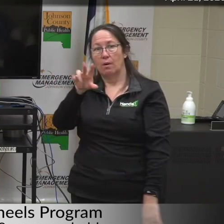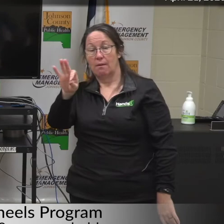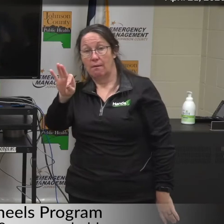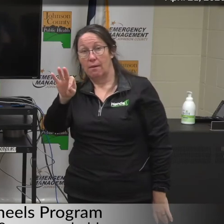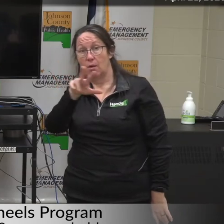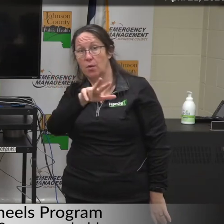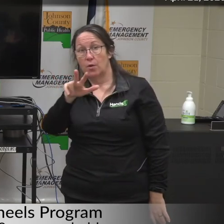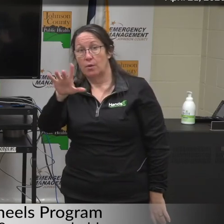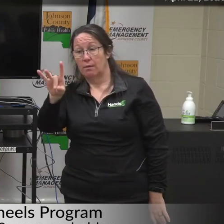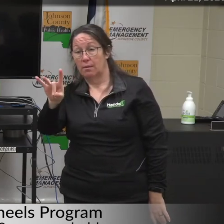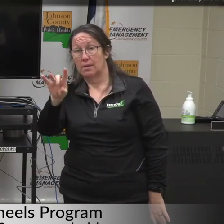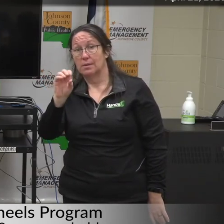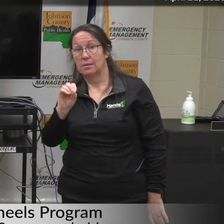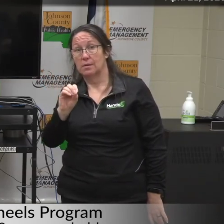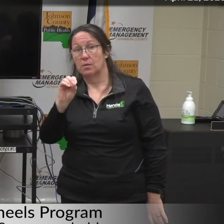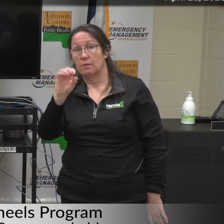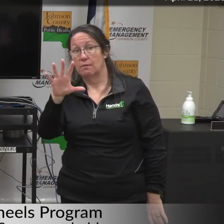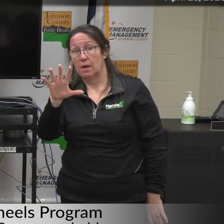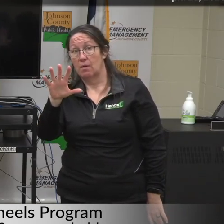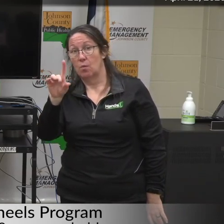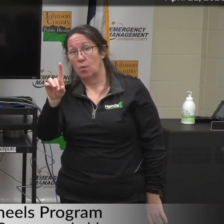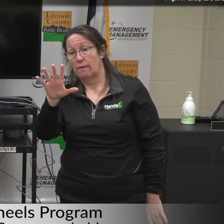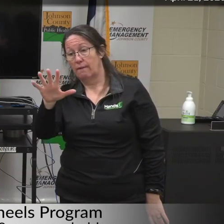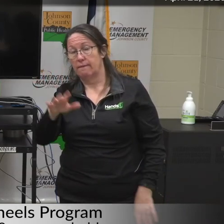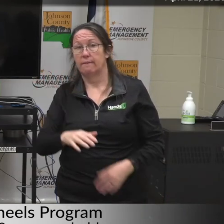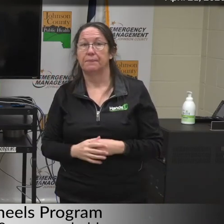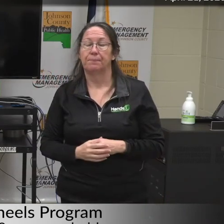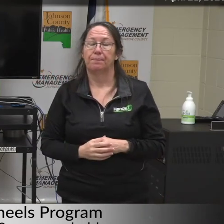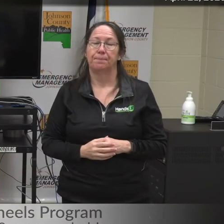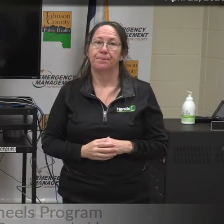-338-0515.